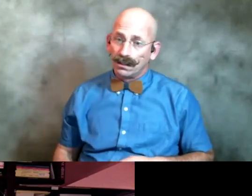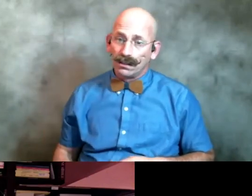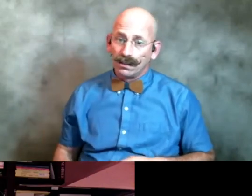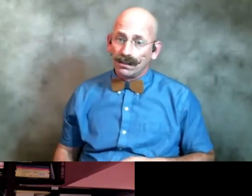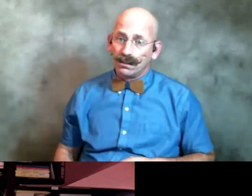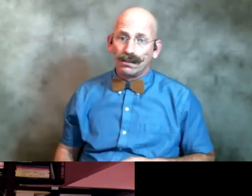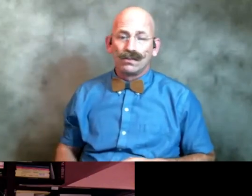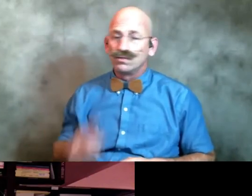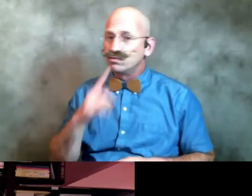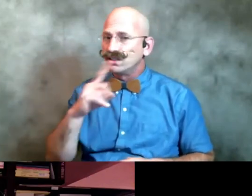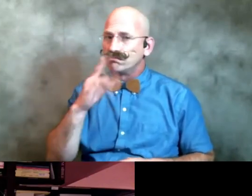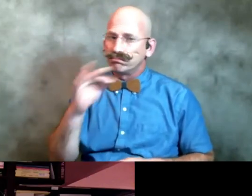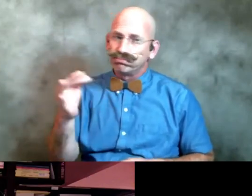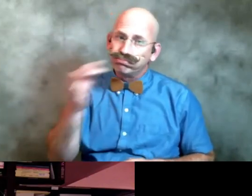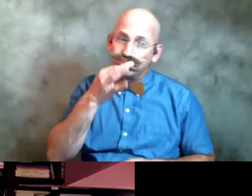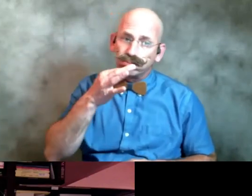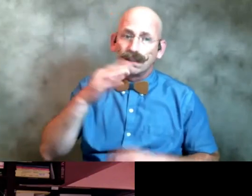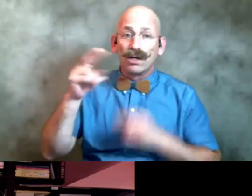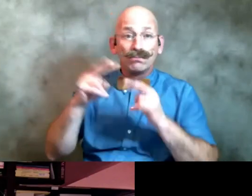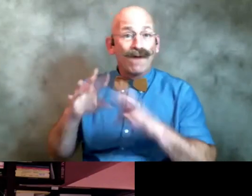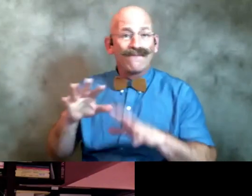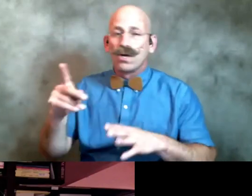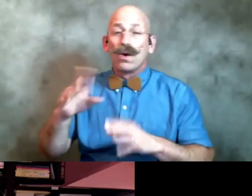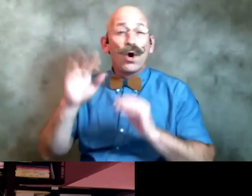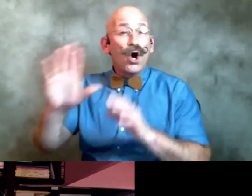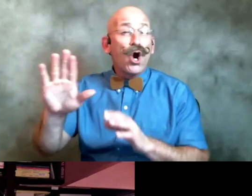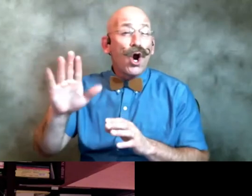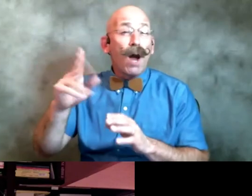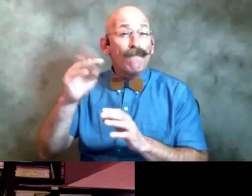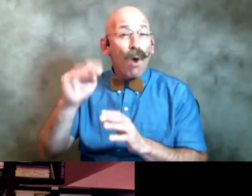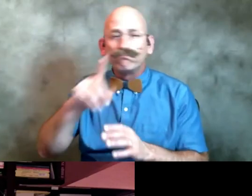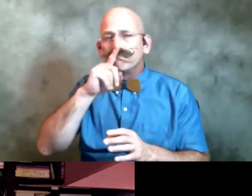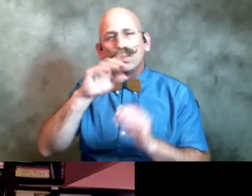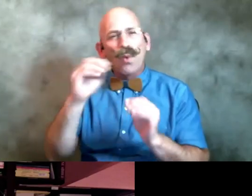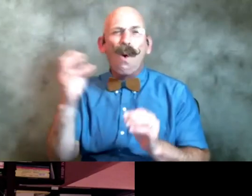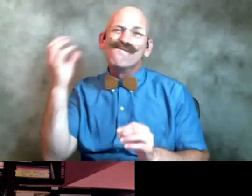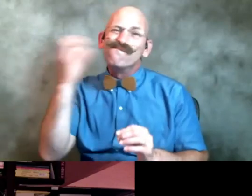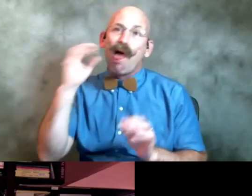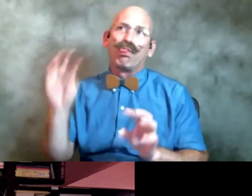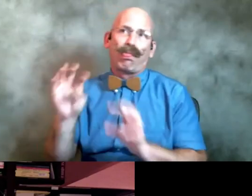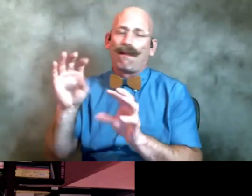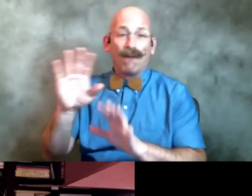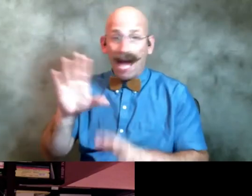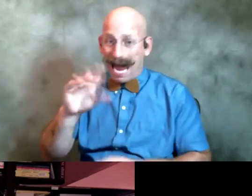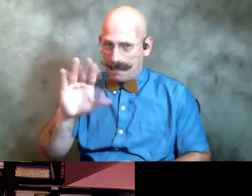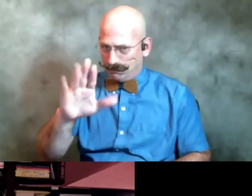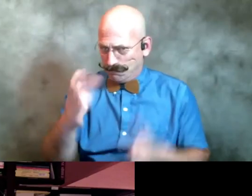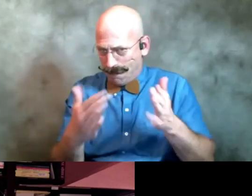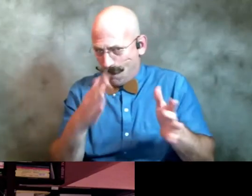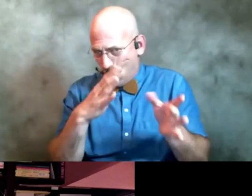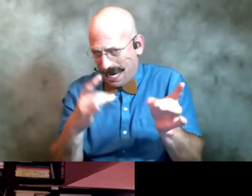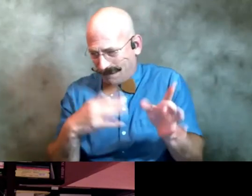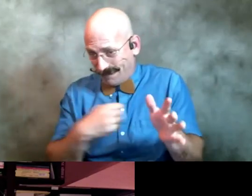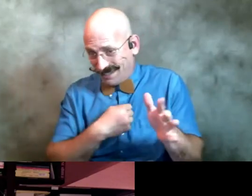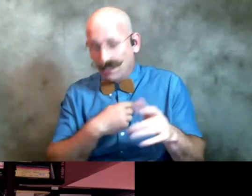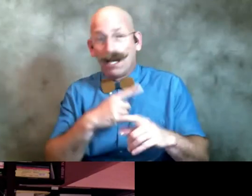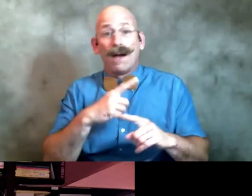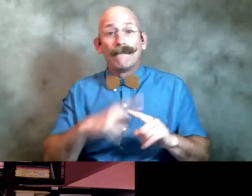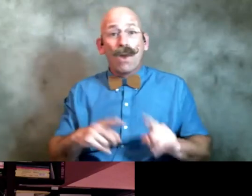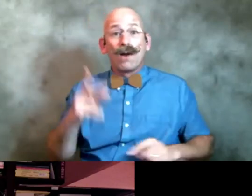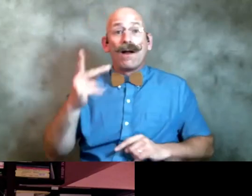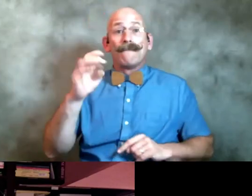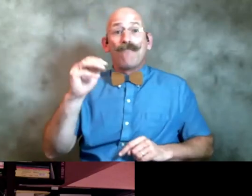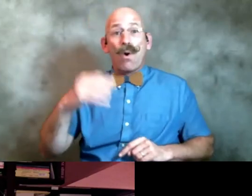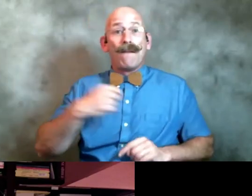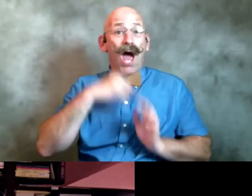real observer with no fat in her poems i will say that and everyone will hate me for this i the poem poem